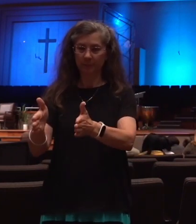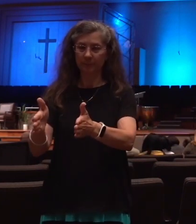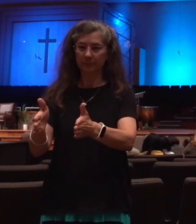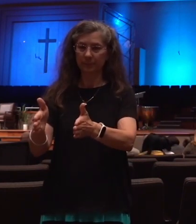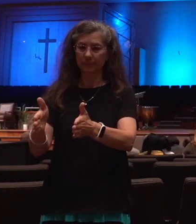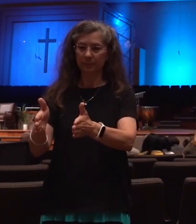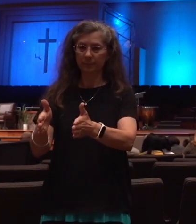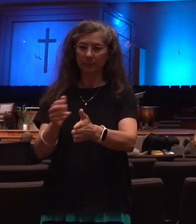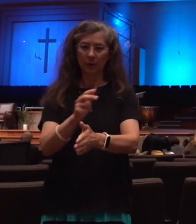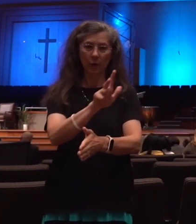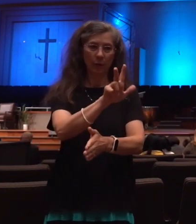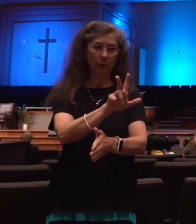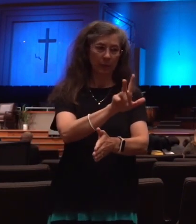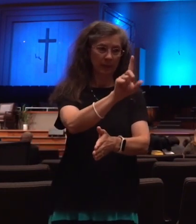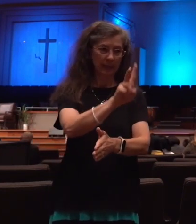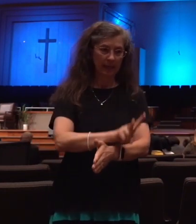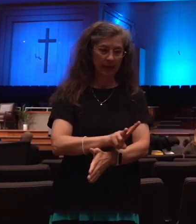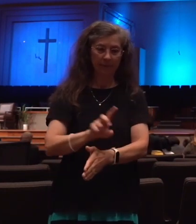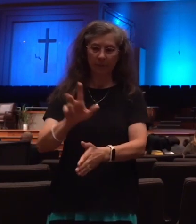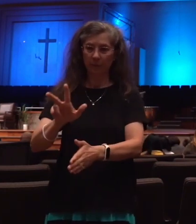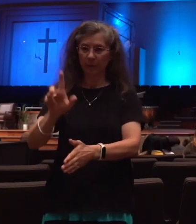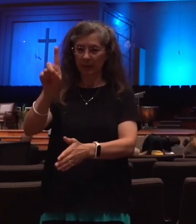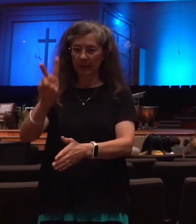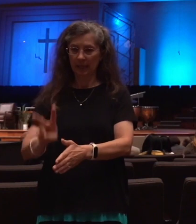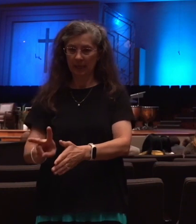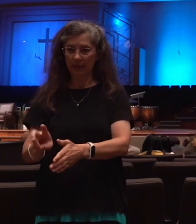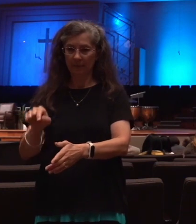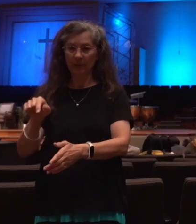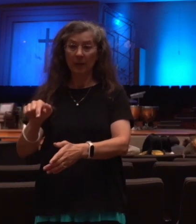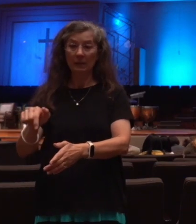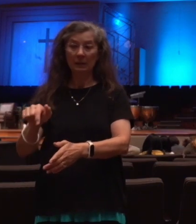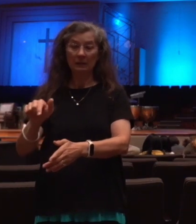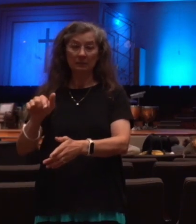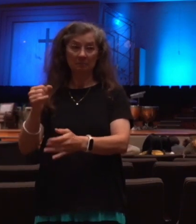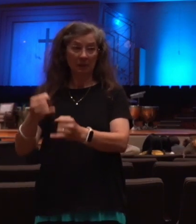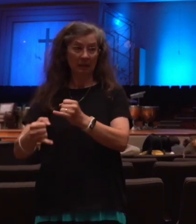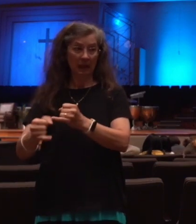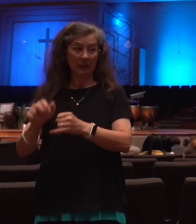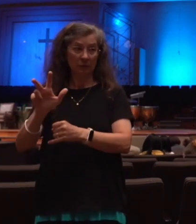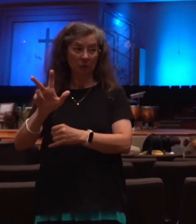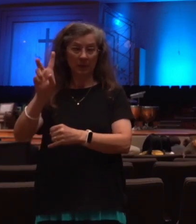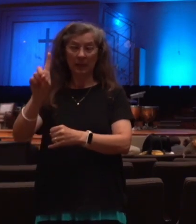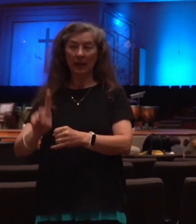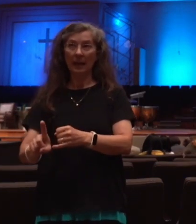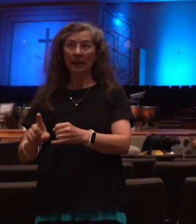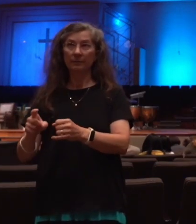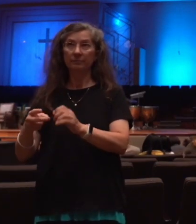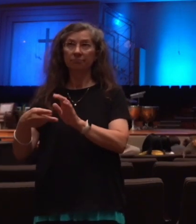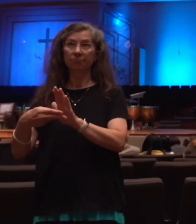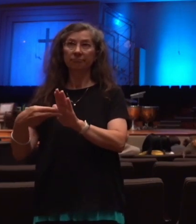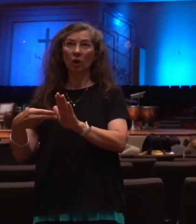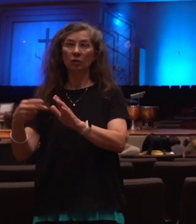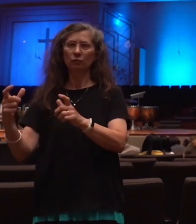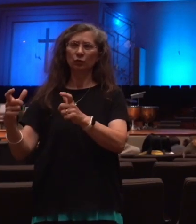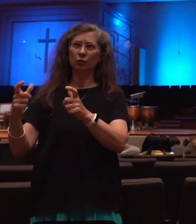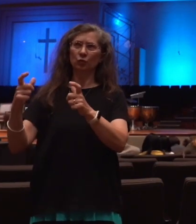three and a half years is called the Great Tribulation. Now, a lot of people refer to the whole tribulation as the Great